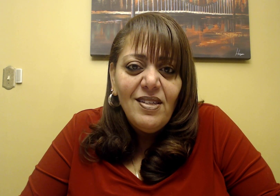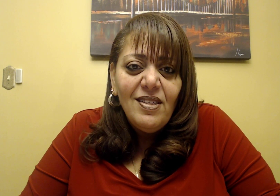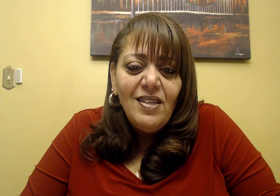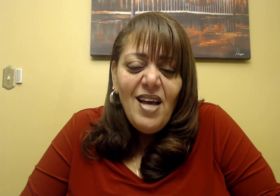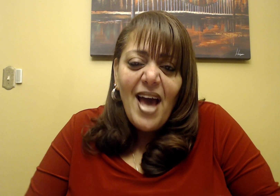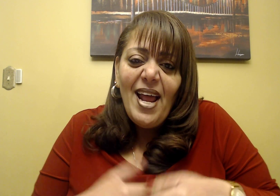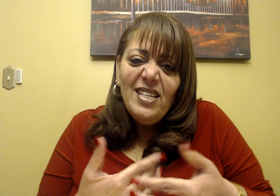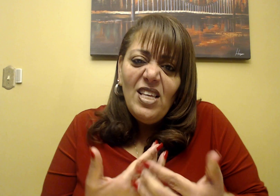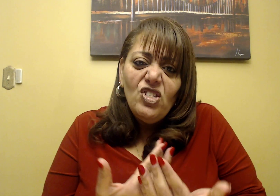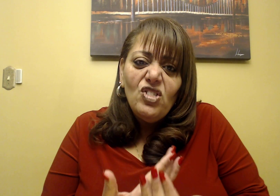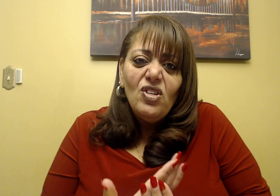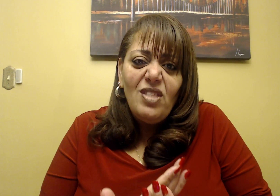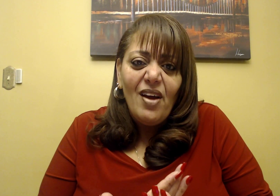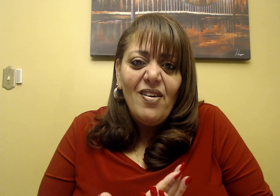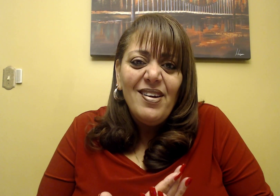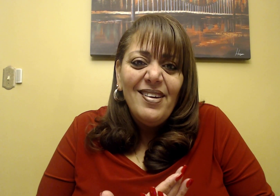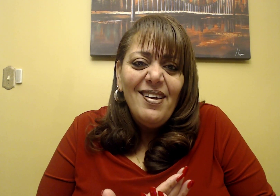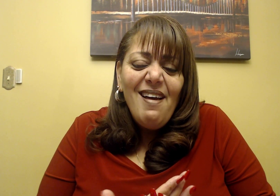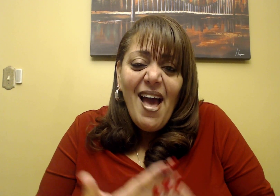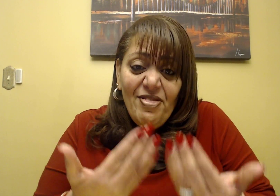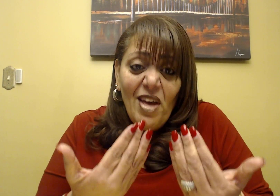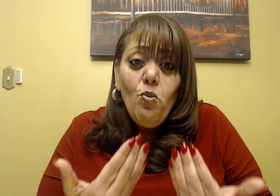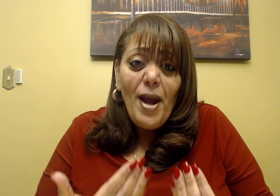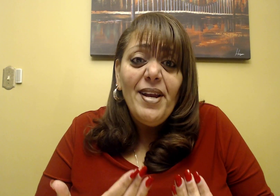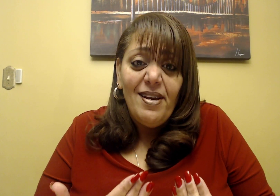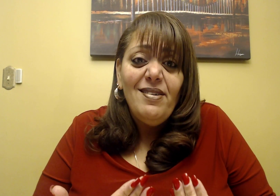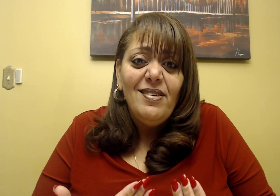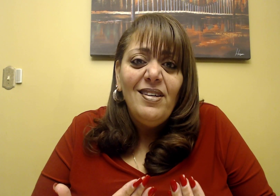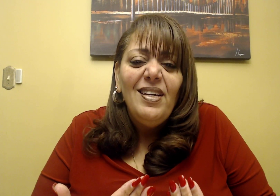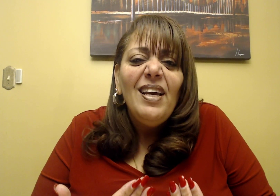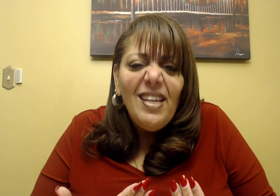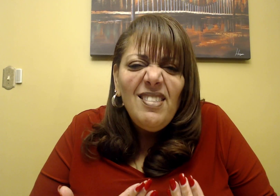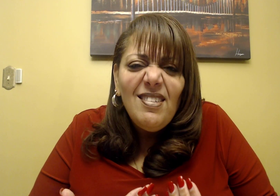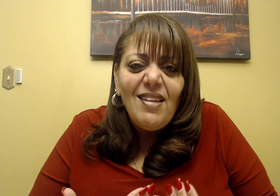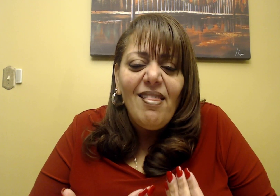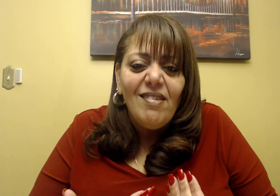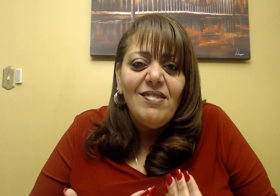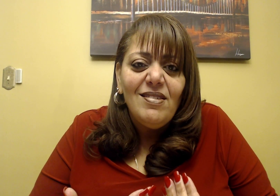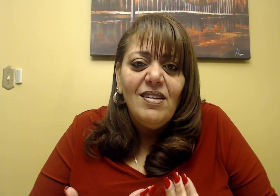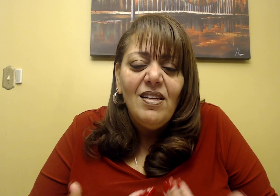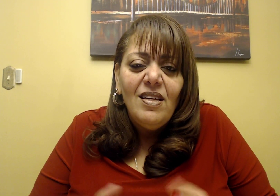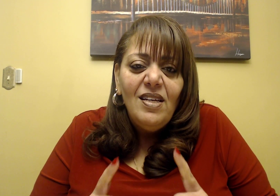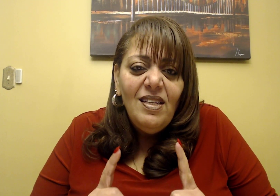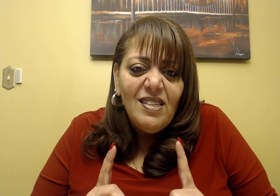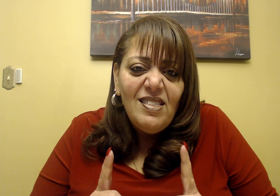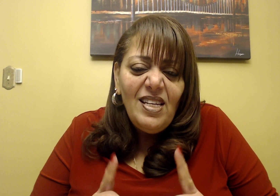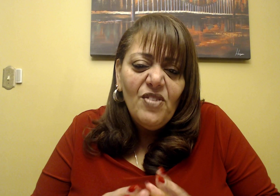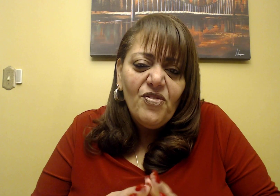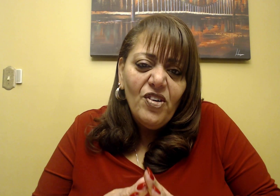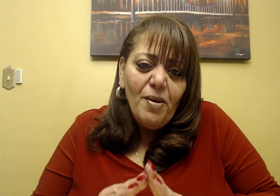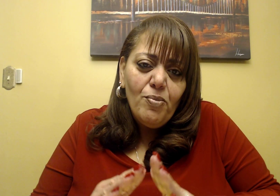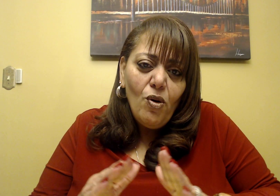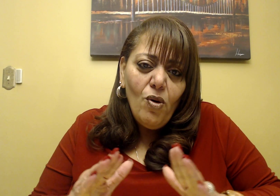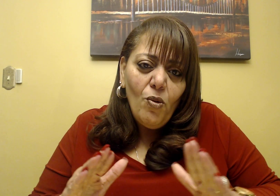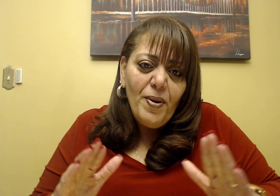And as they stood there and they waited in silence, the sea in front of them broke open.